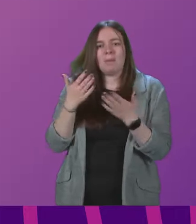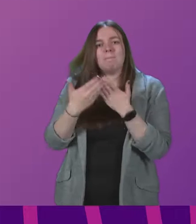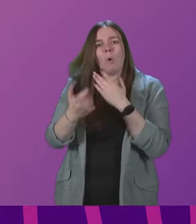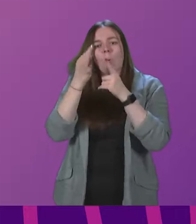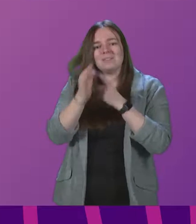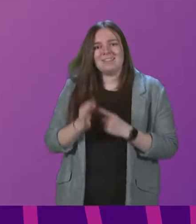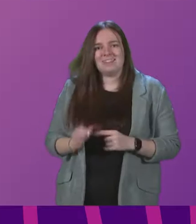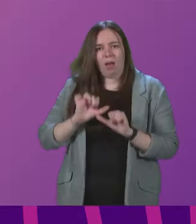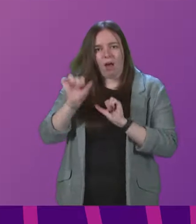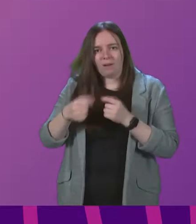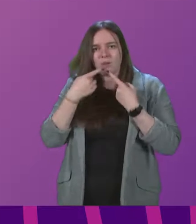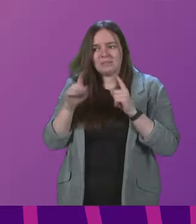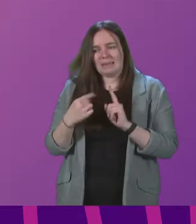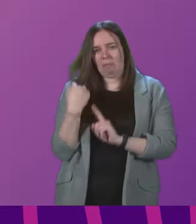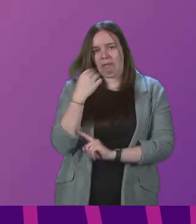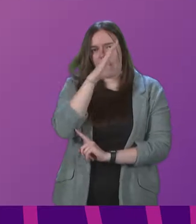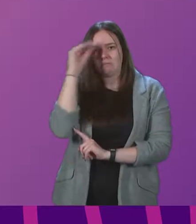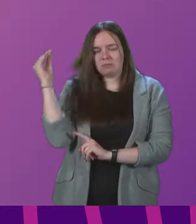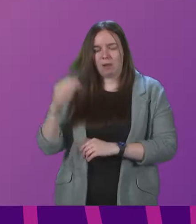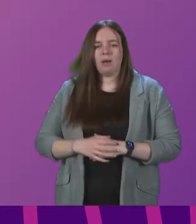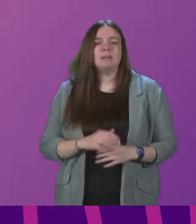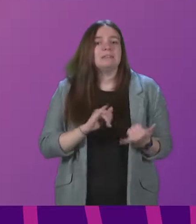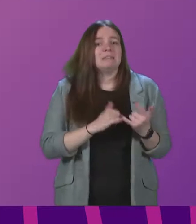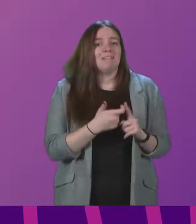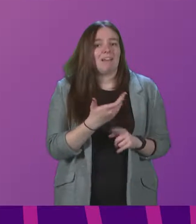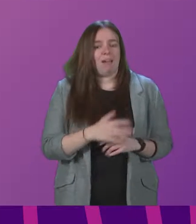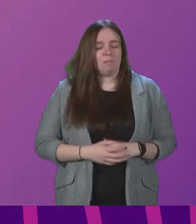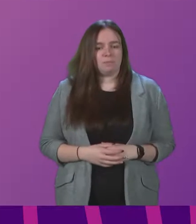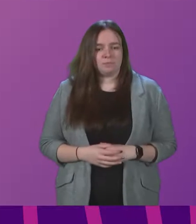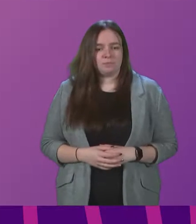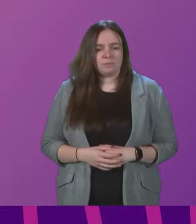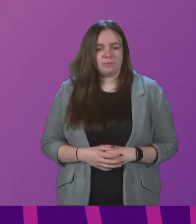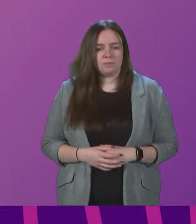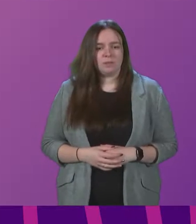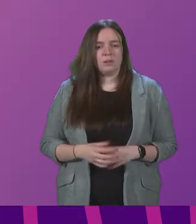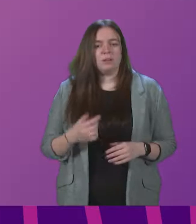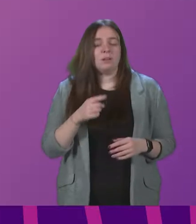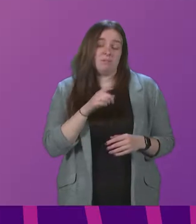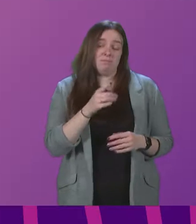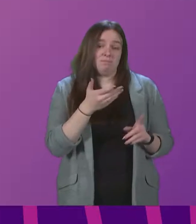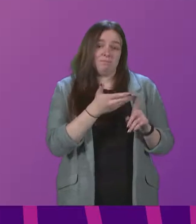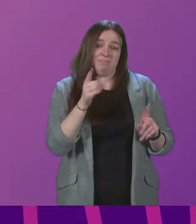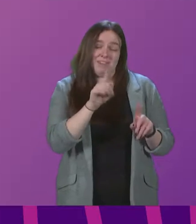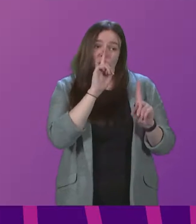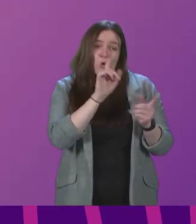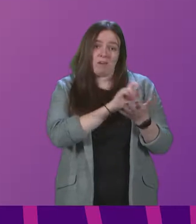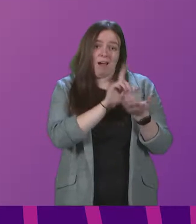following that statement in the summer. Stephen Kerr. I note that he wasn't able to answer that specific question. So what